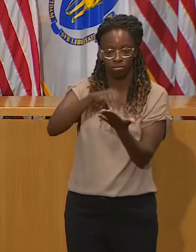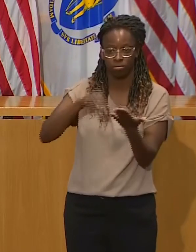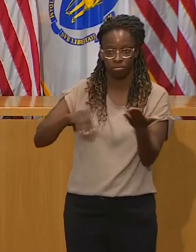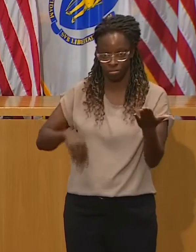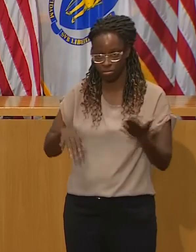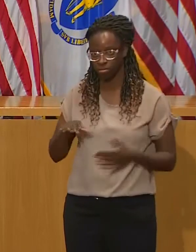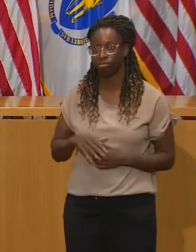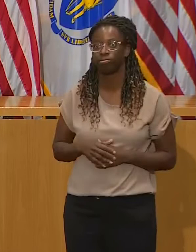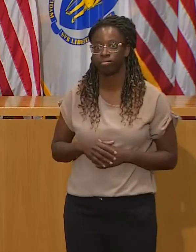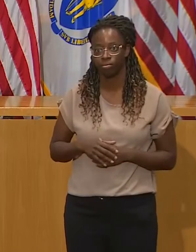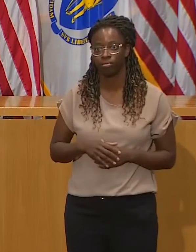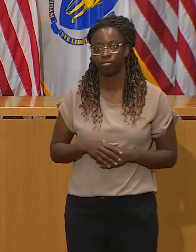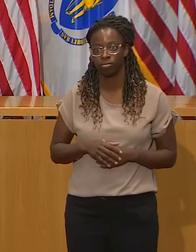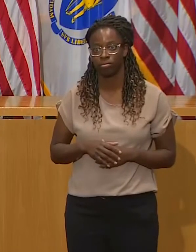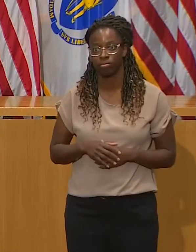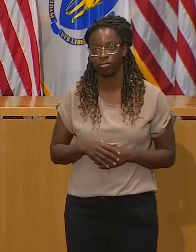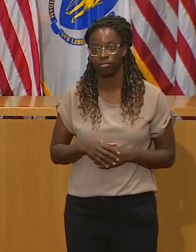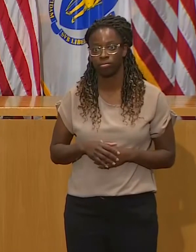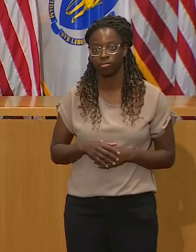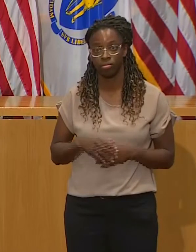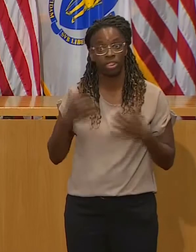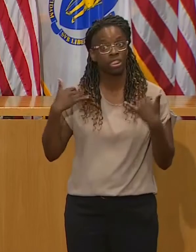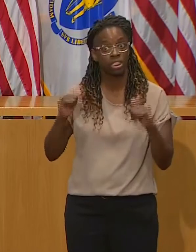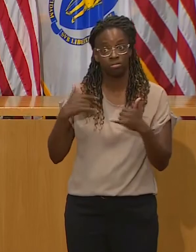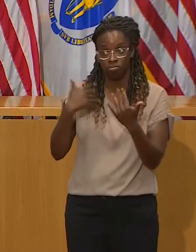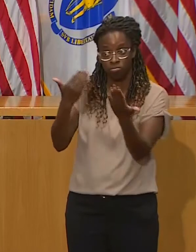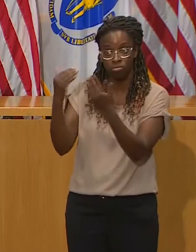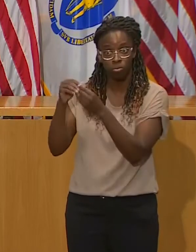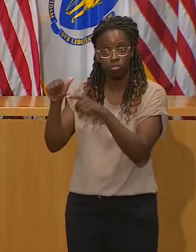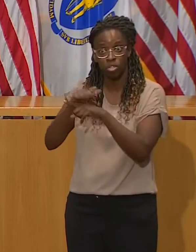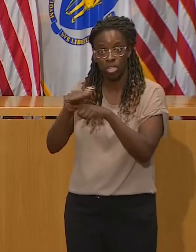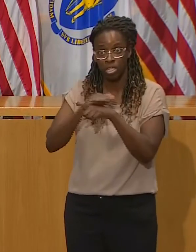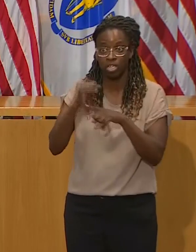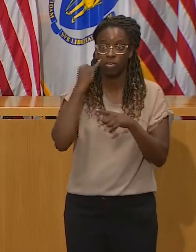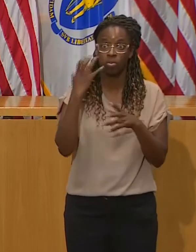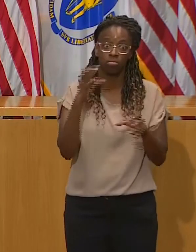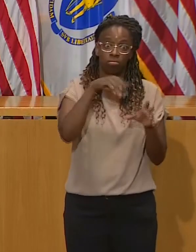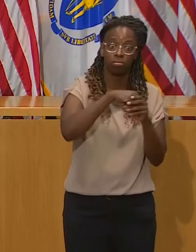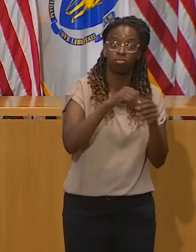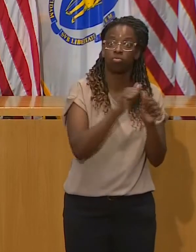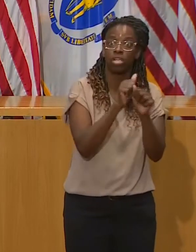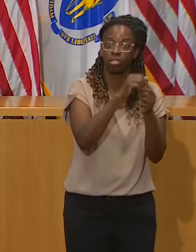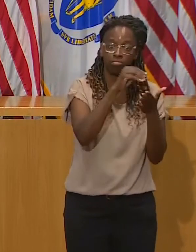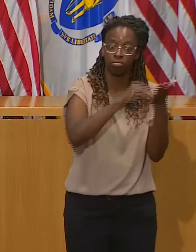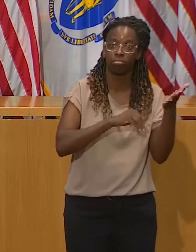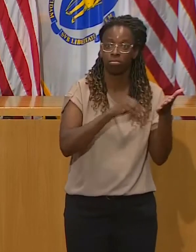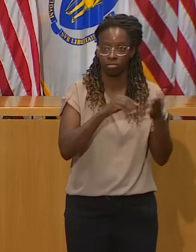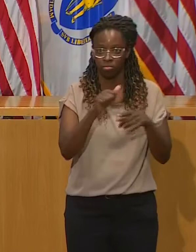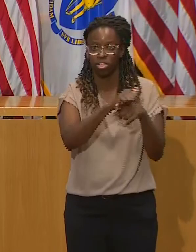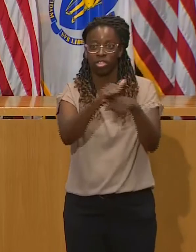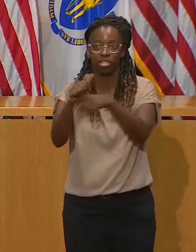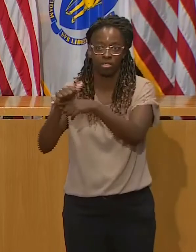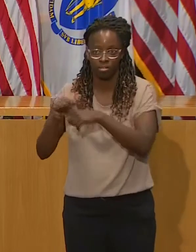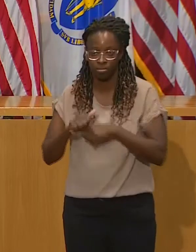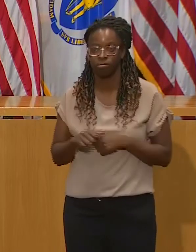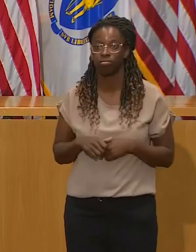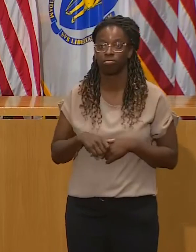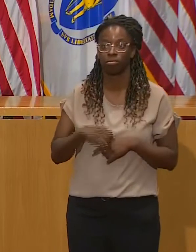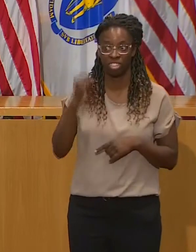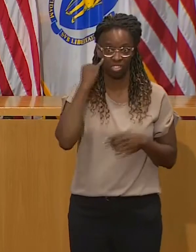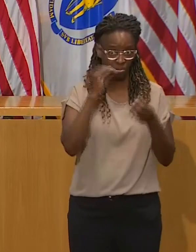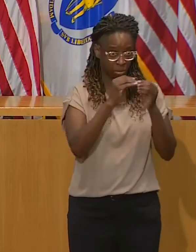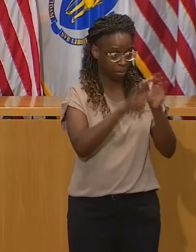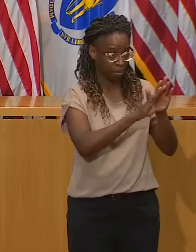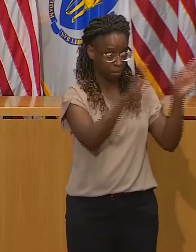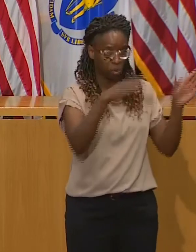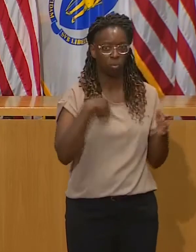to add classes as we see the cases coming in on a daily basis from local boards of health. There's a follow-up question